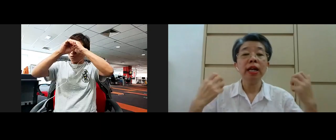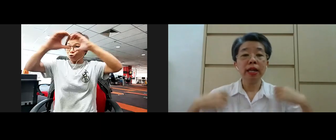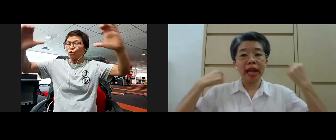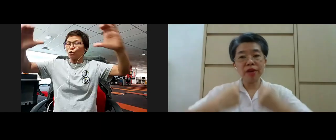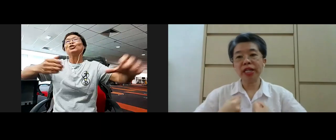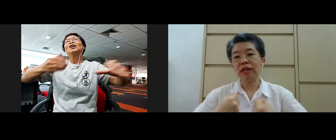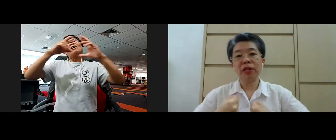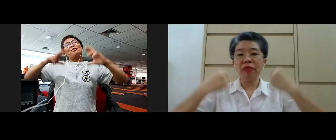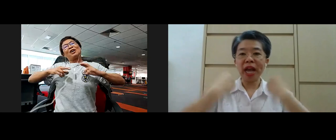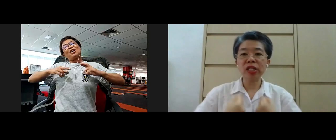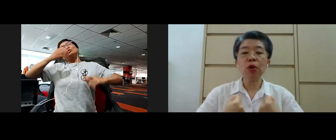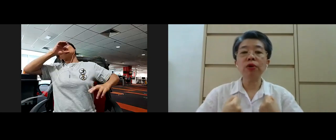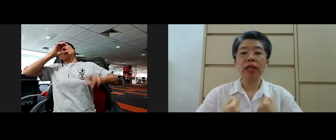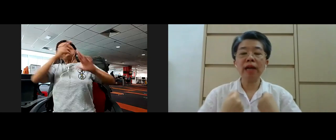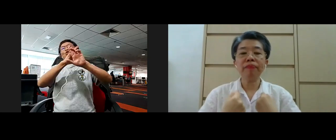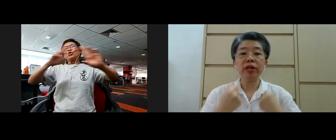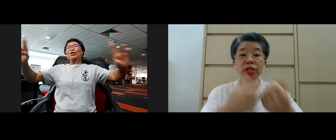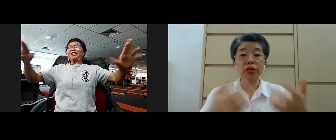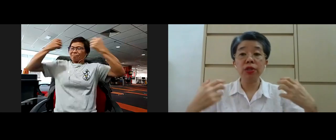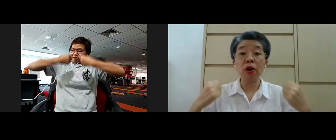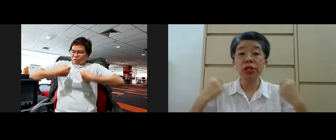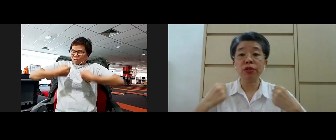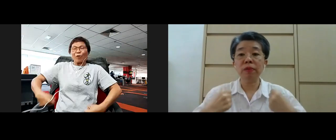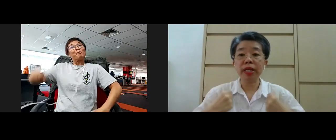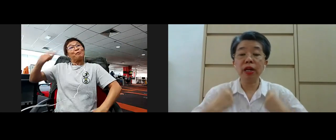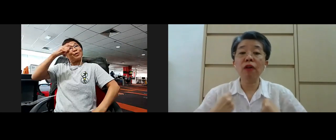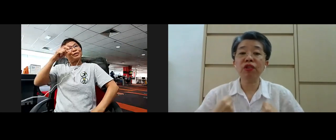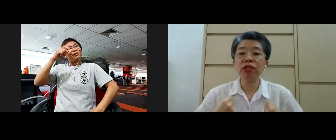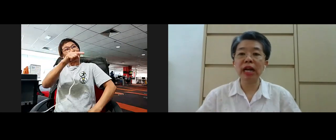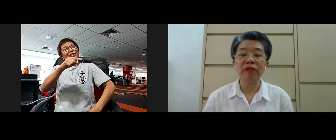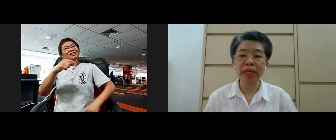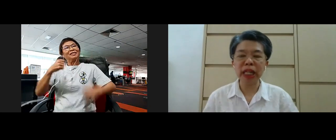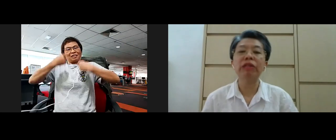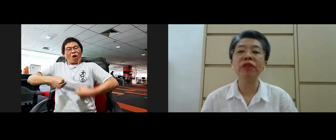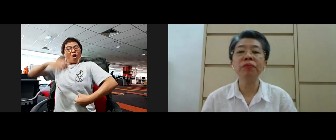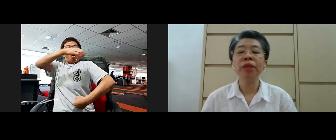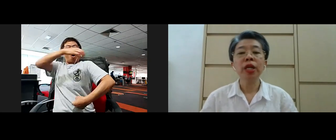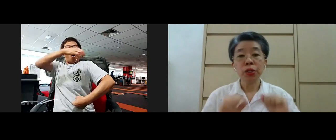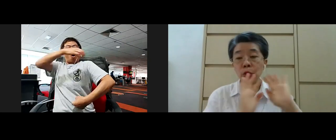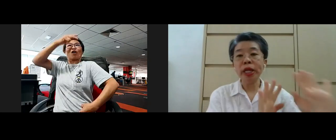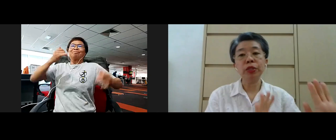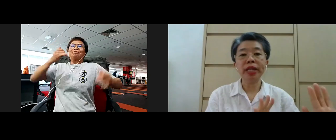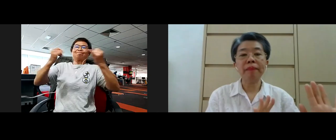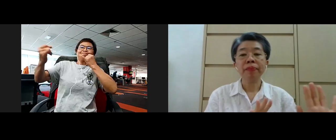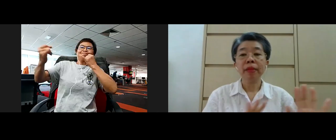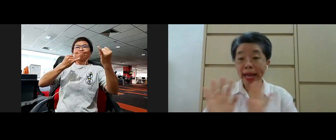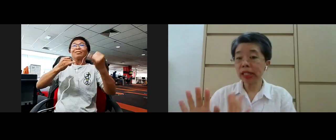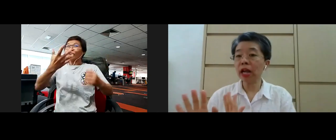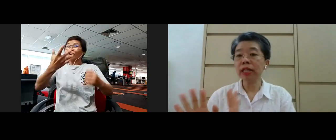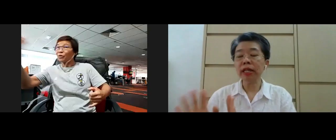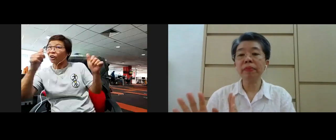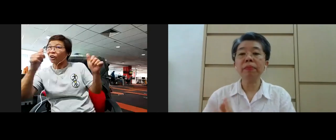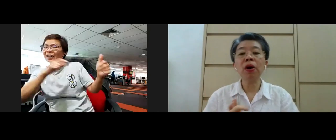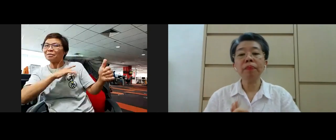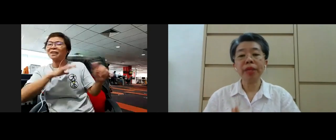water get ready with your nice coat yeah because yours is going to be an official government interview so go and do that I